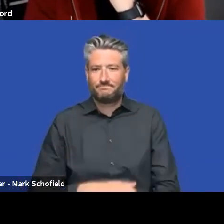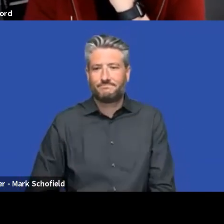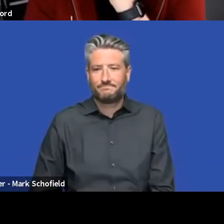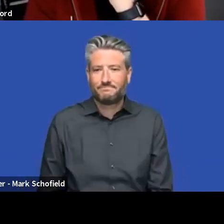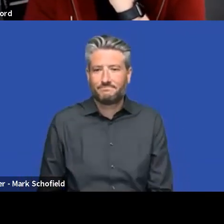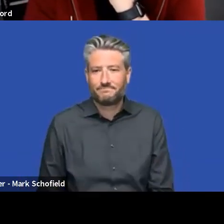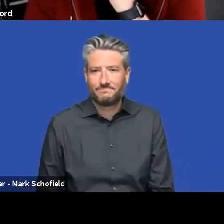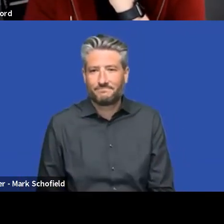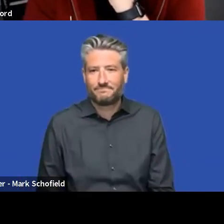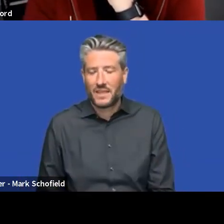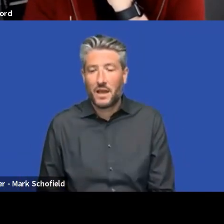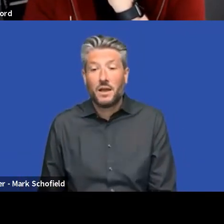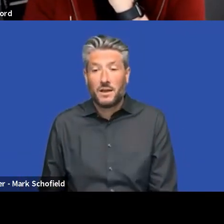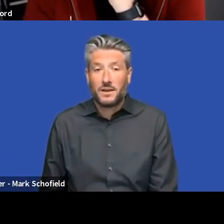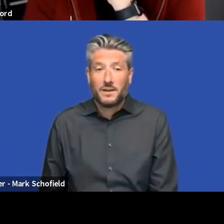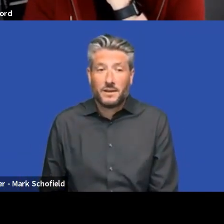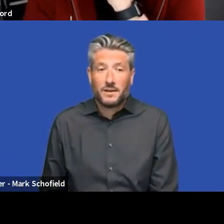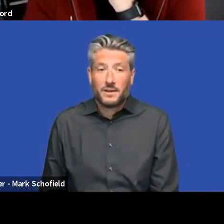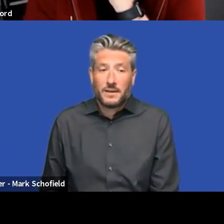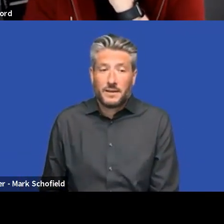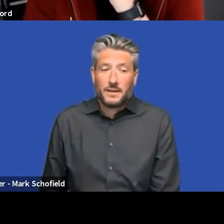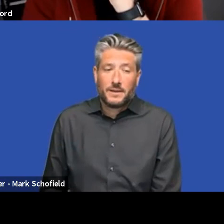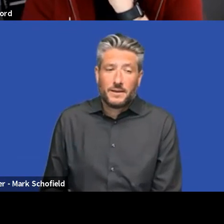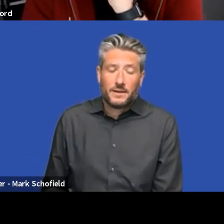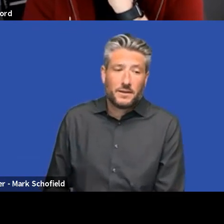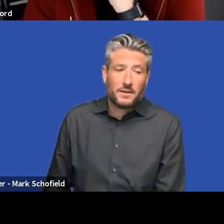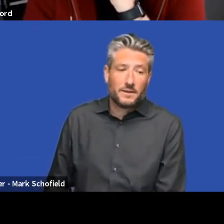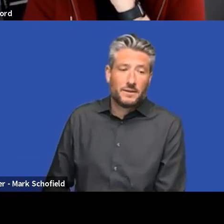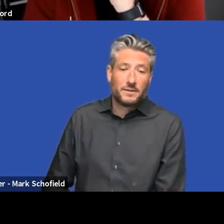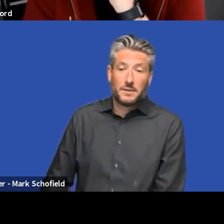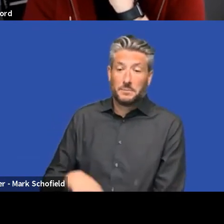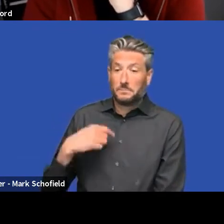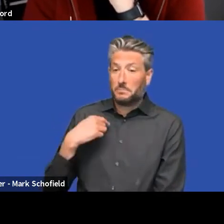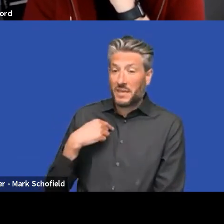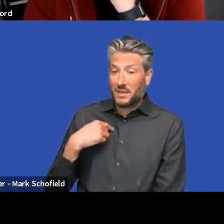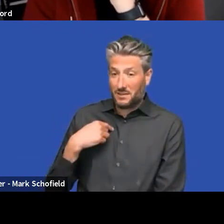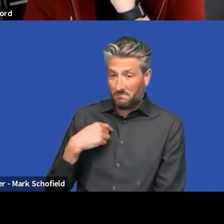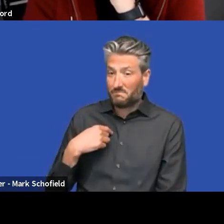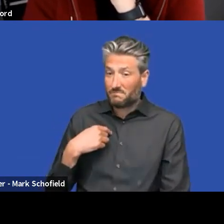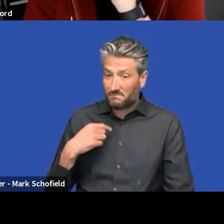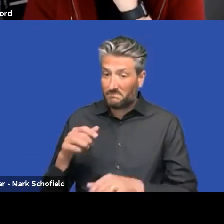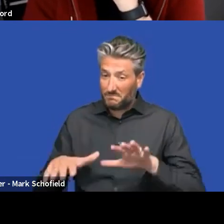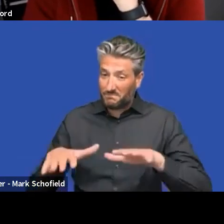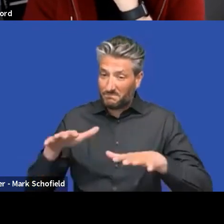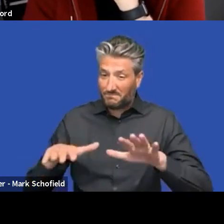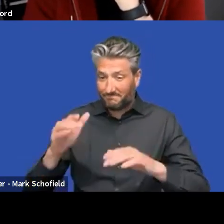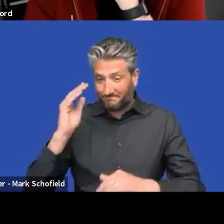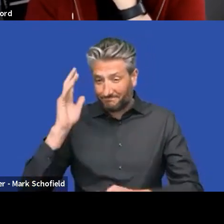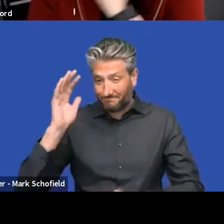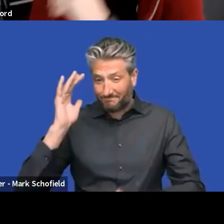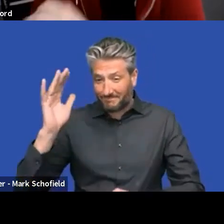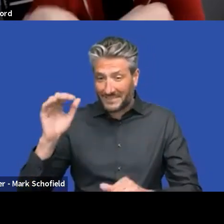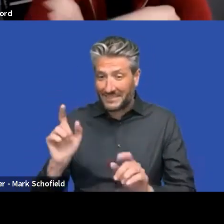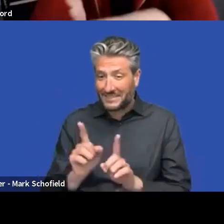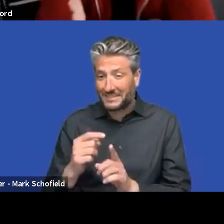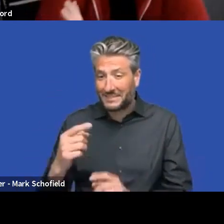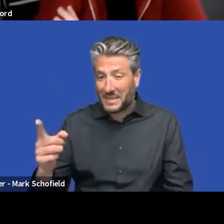Yeah. And I think Mike goes along the lines, what you said, Matt. Uh, so for me, uh, version seven and the change to, to